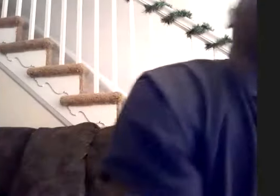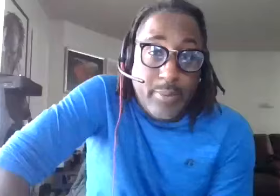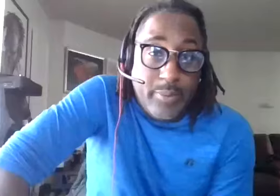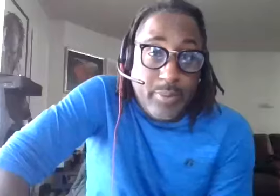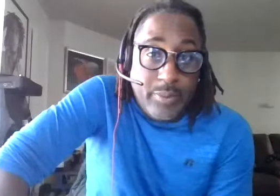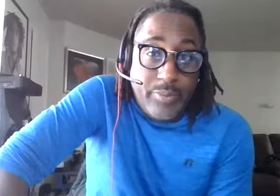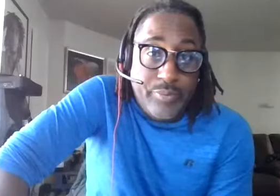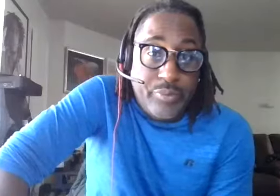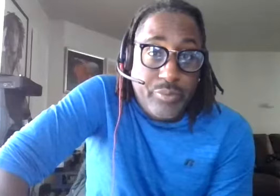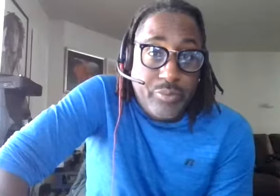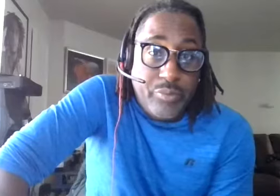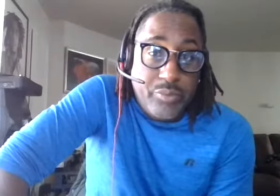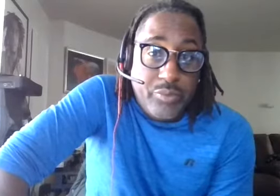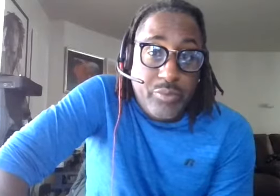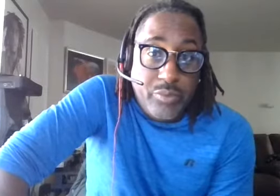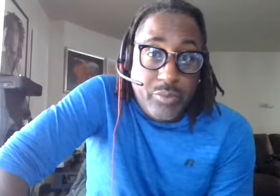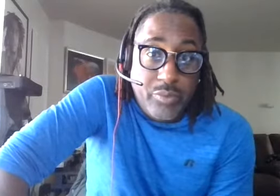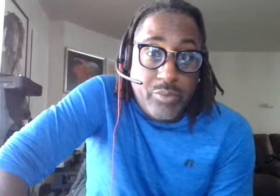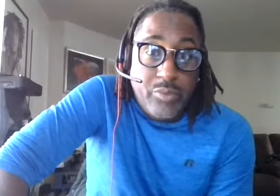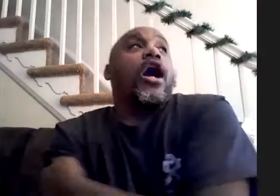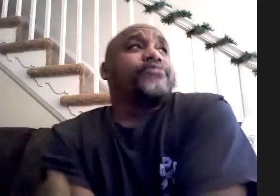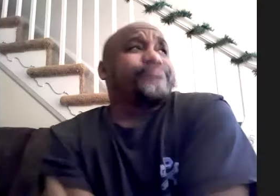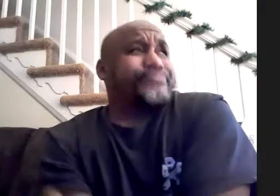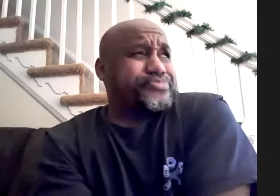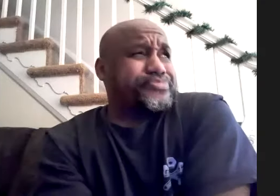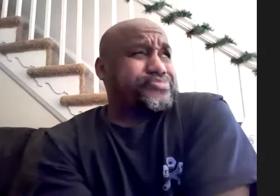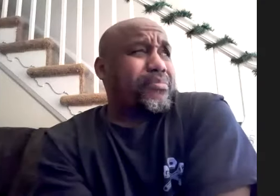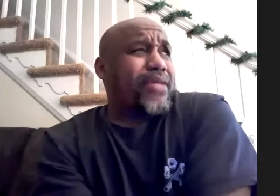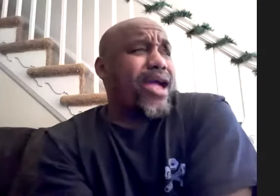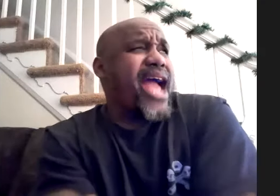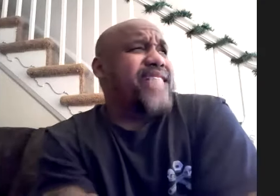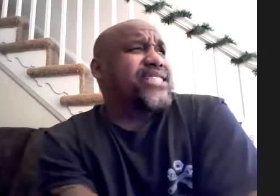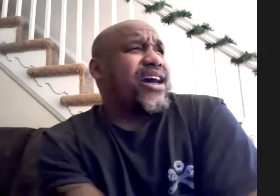yeah yeah um and uh